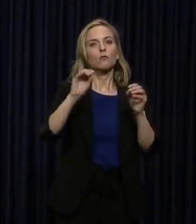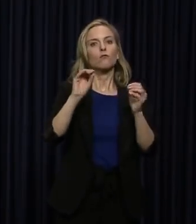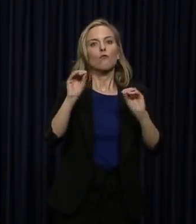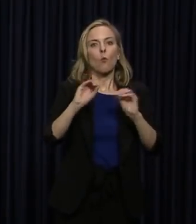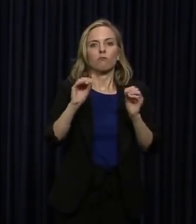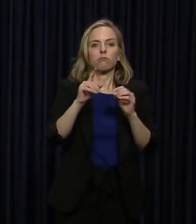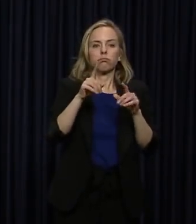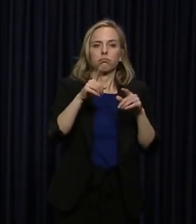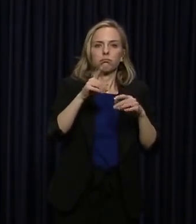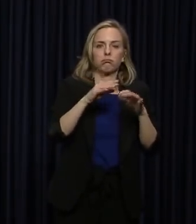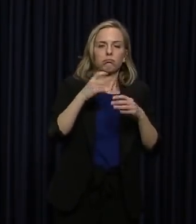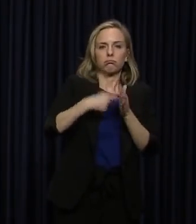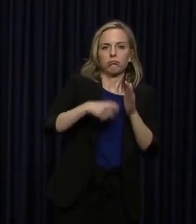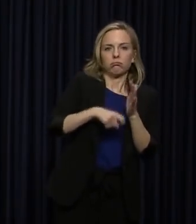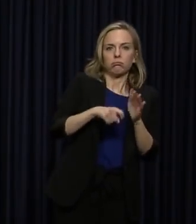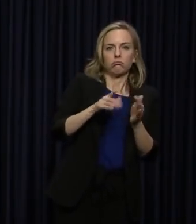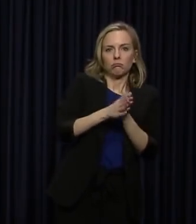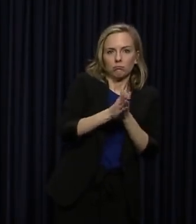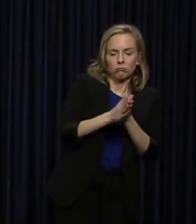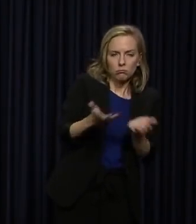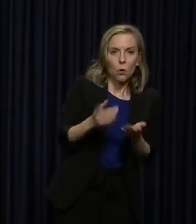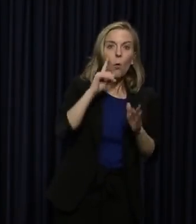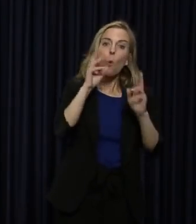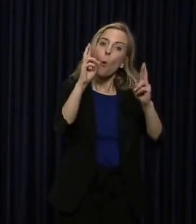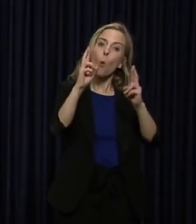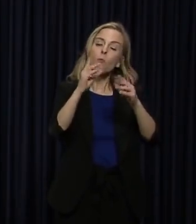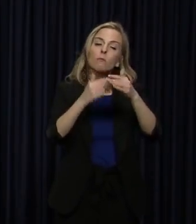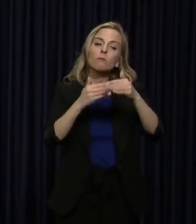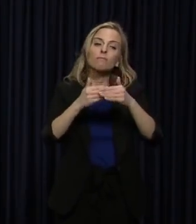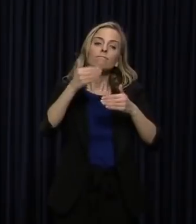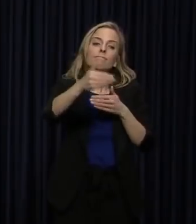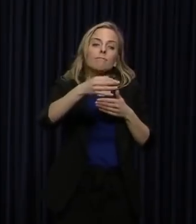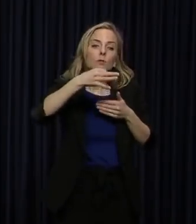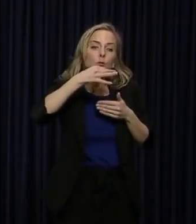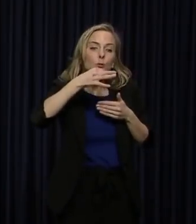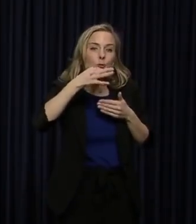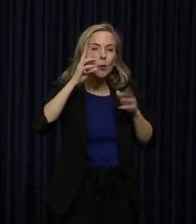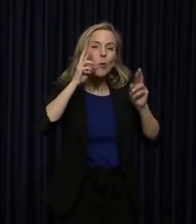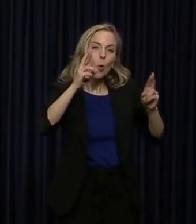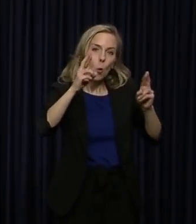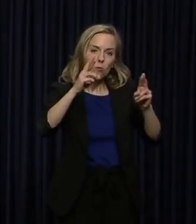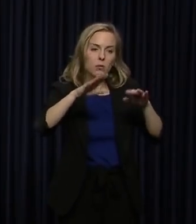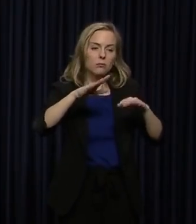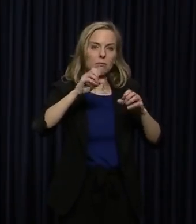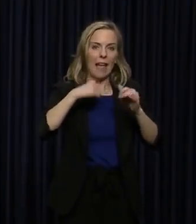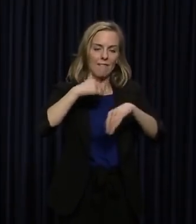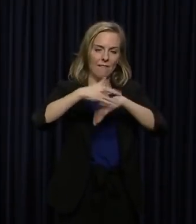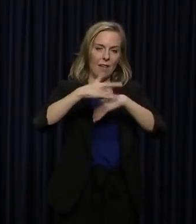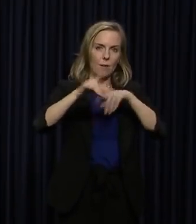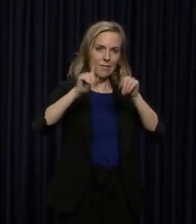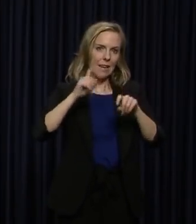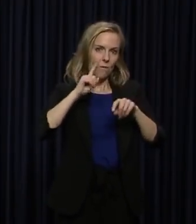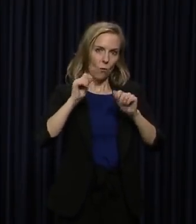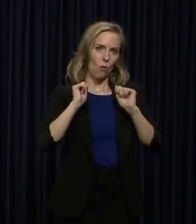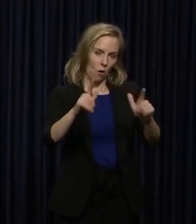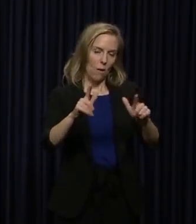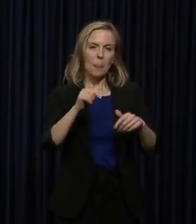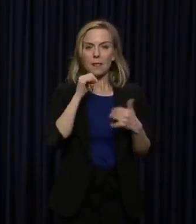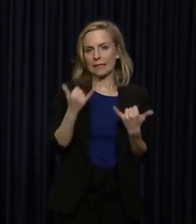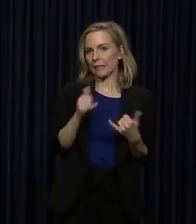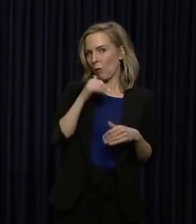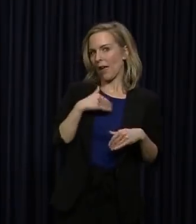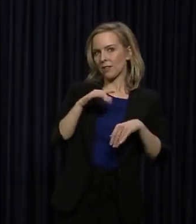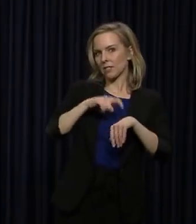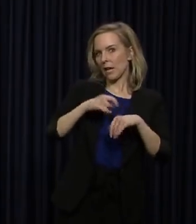we hope that in the near future that there will be widespread testing. We don't have a timeline for that.